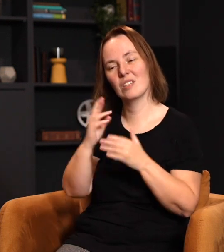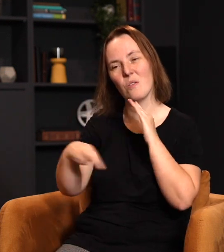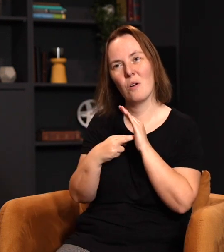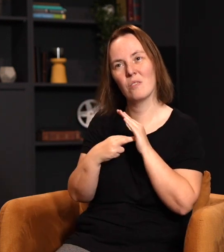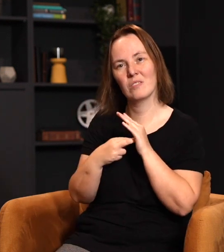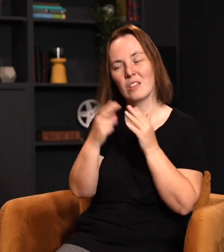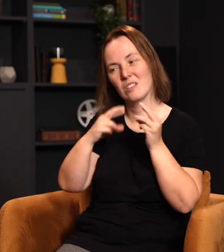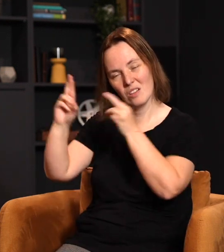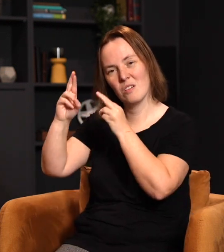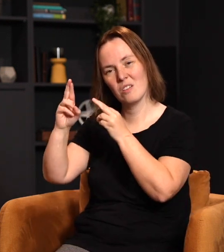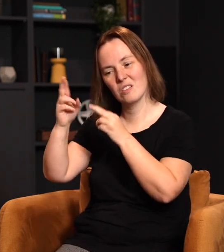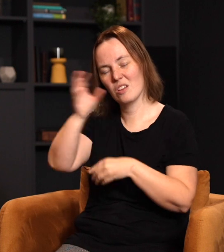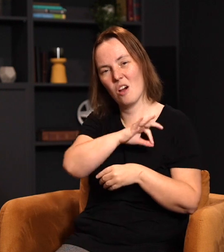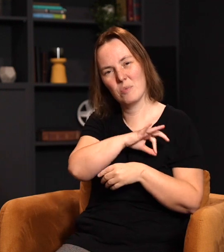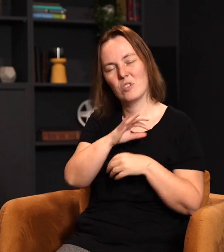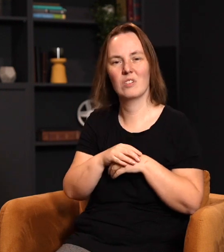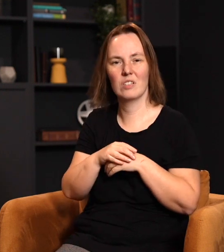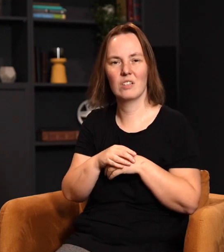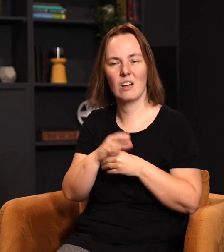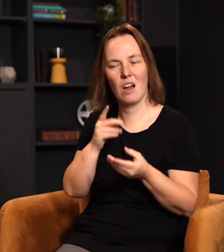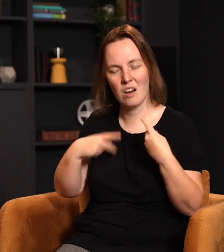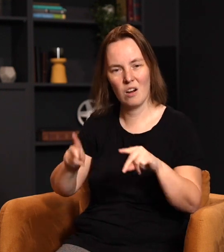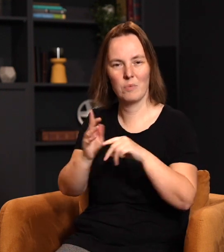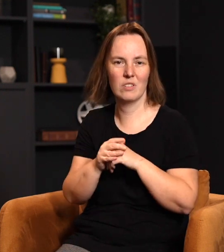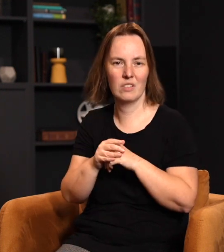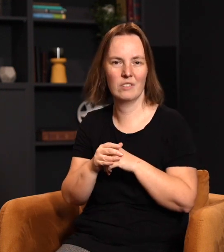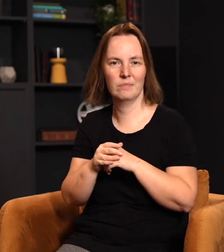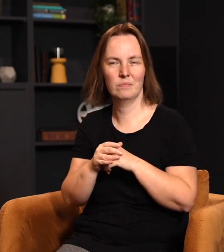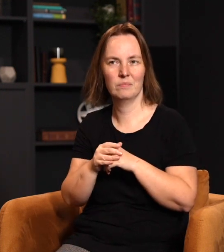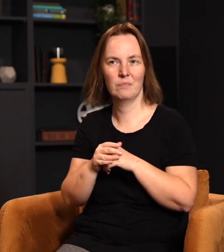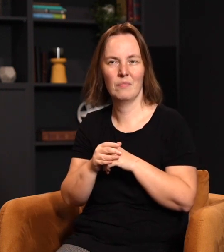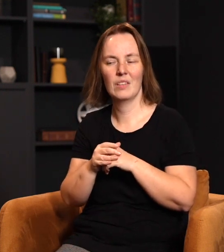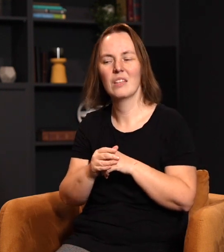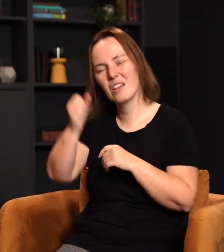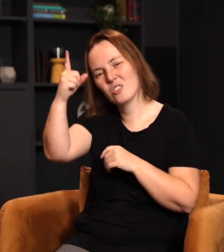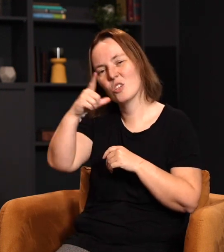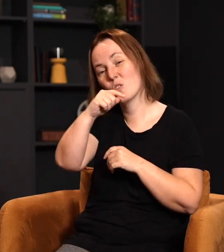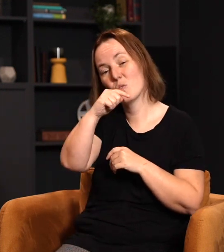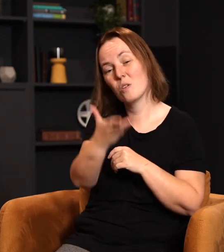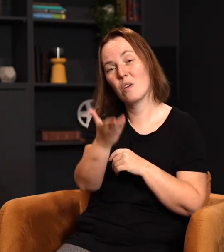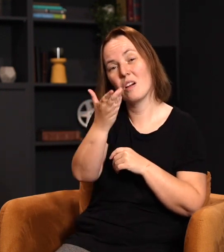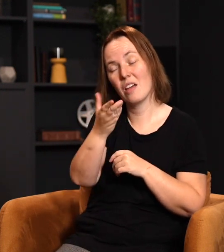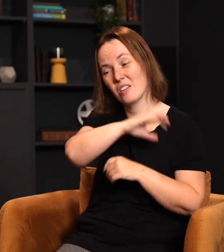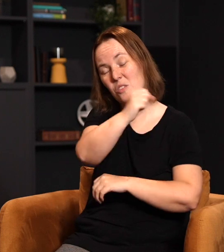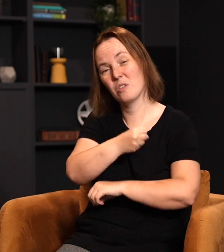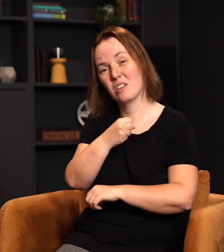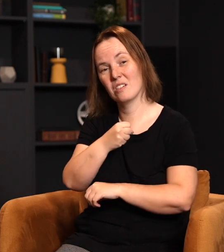That's our role. That's our privilege. This is our opportunity. They moved right into that because they understood who they were and they understood the authority that they